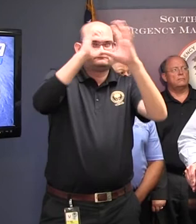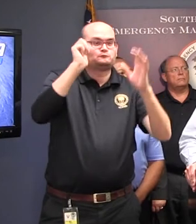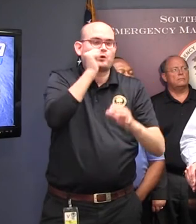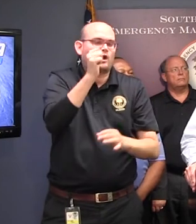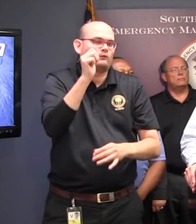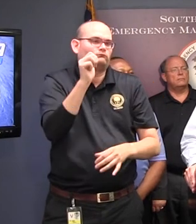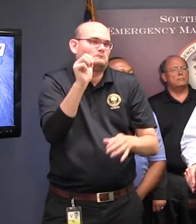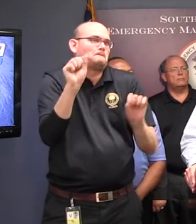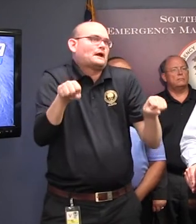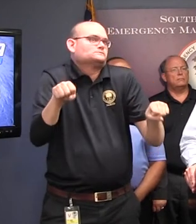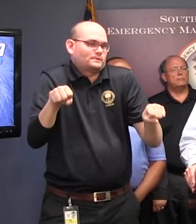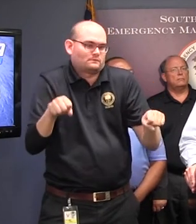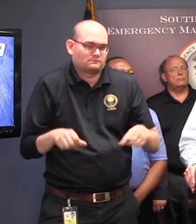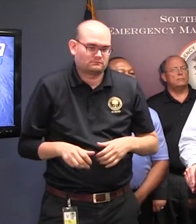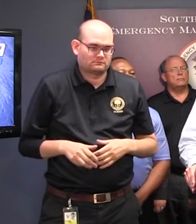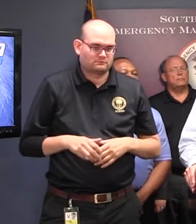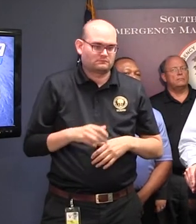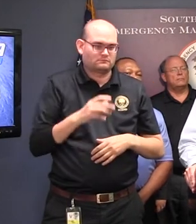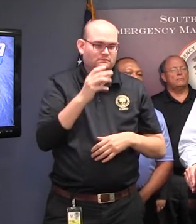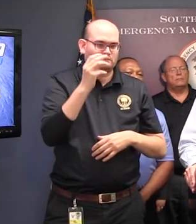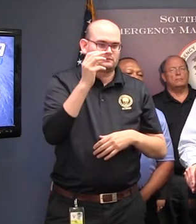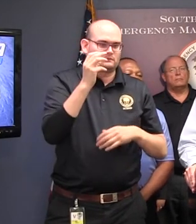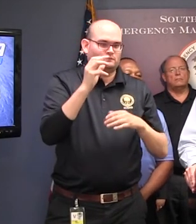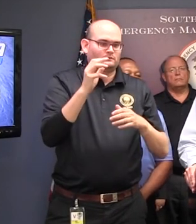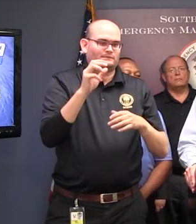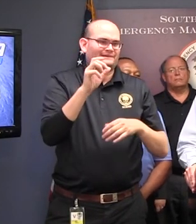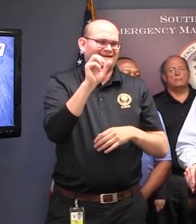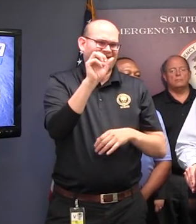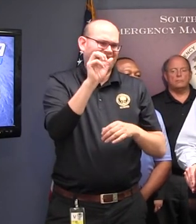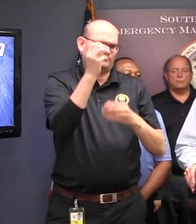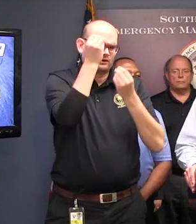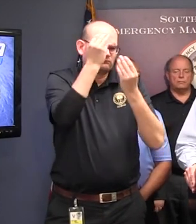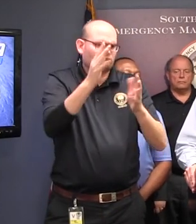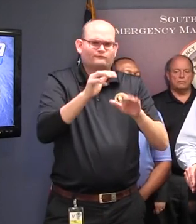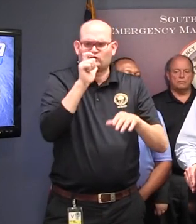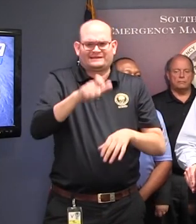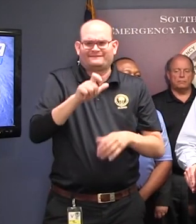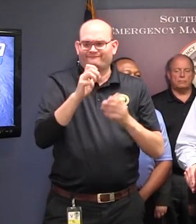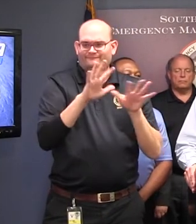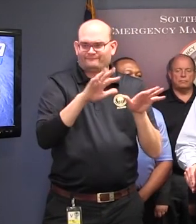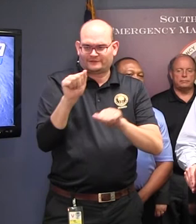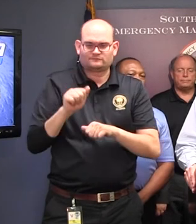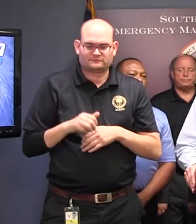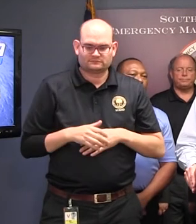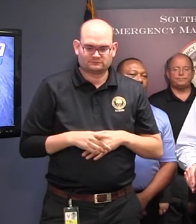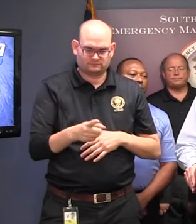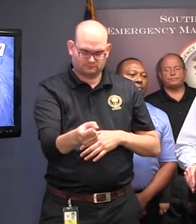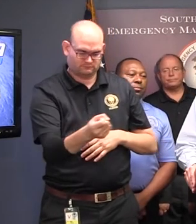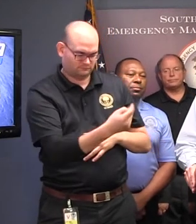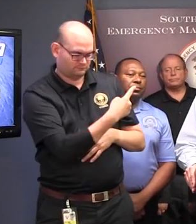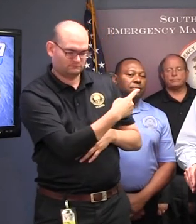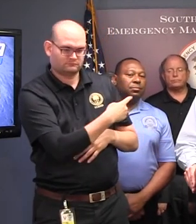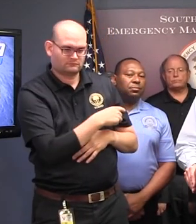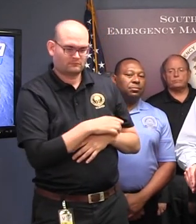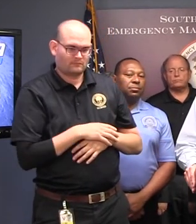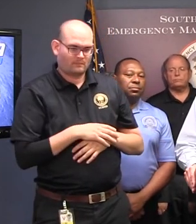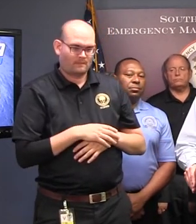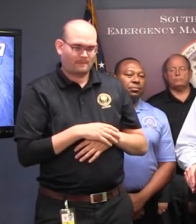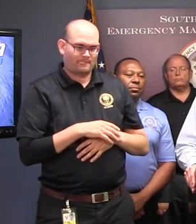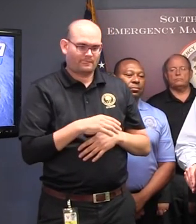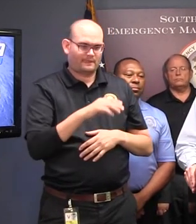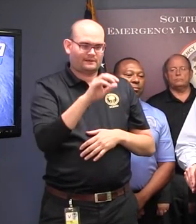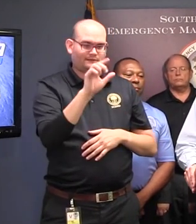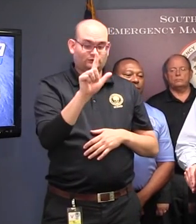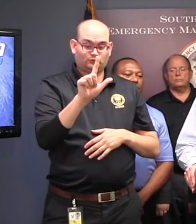announcements on there. Are the lane reversals on I-26 and I-95 dependent on the evacuation